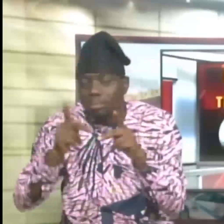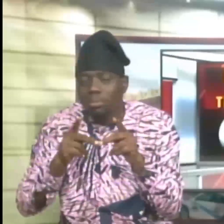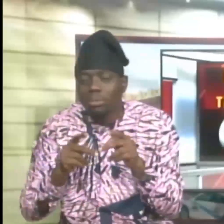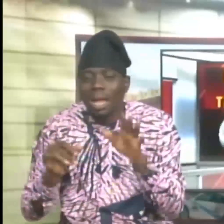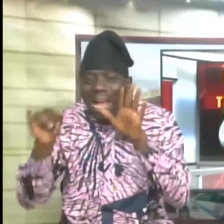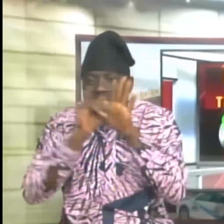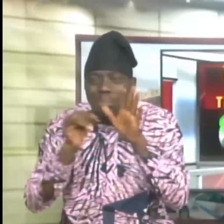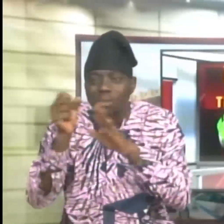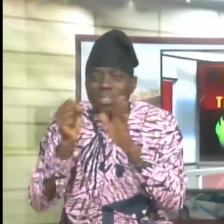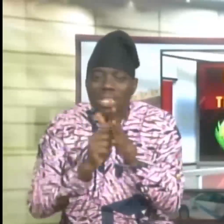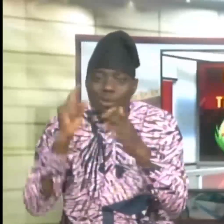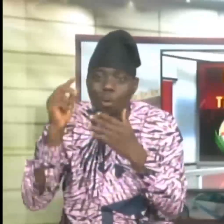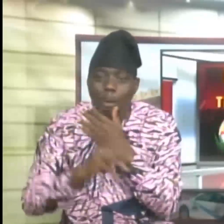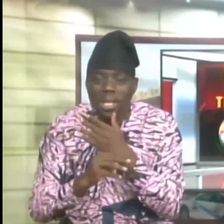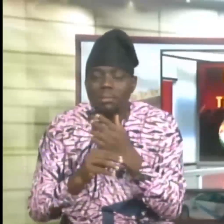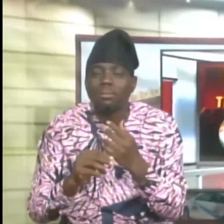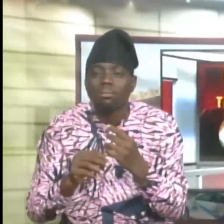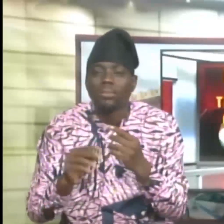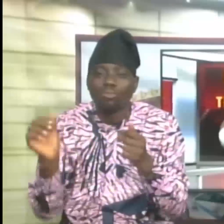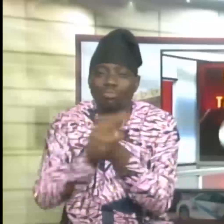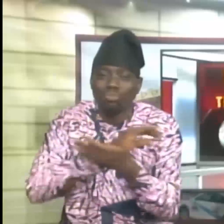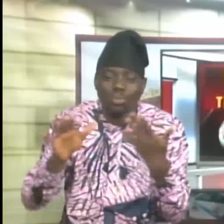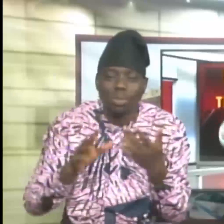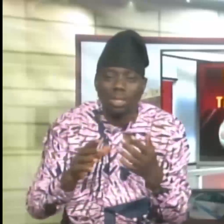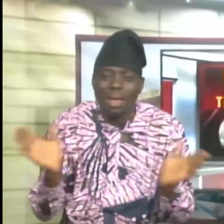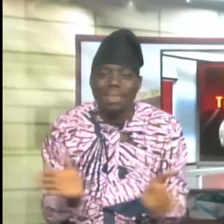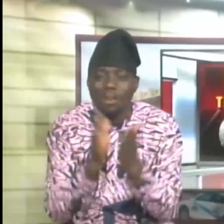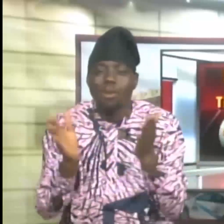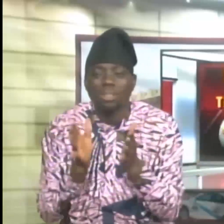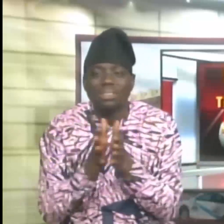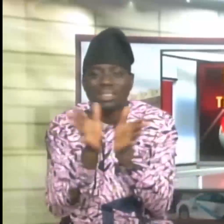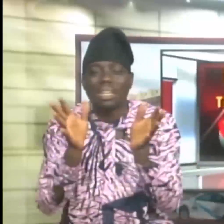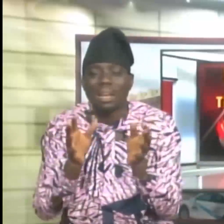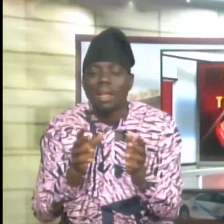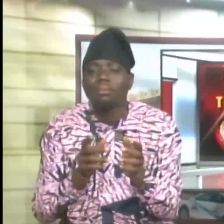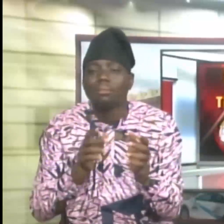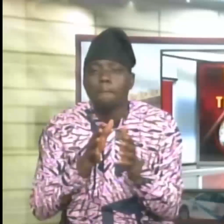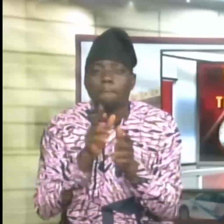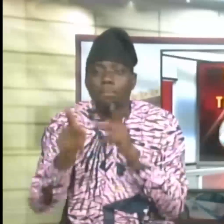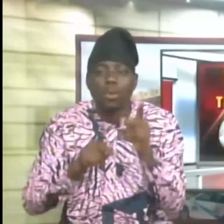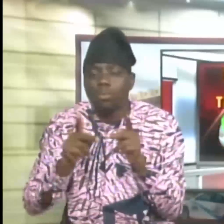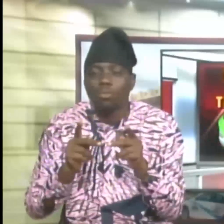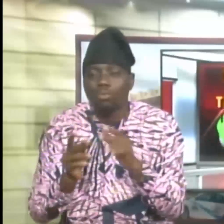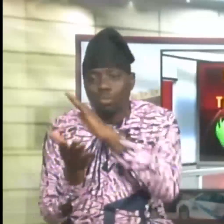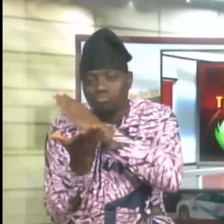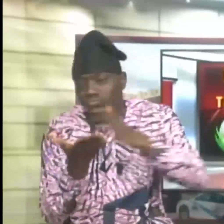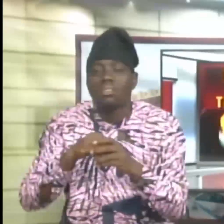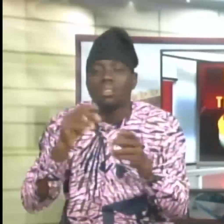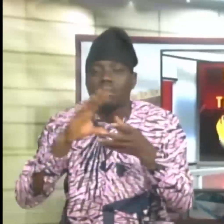State government, and enjoined the general public to discontinent the online publication in its entirety.